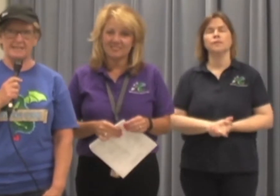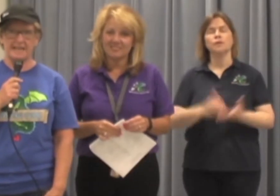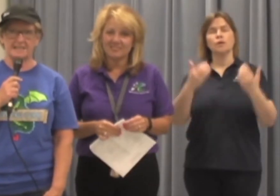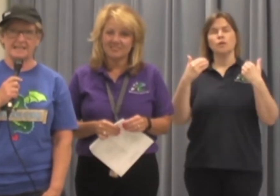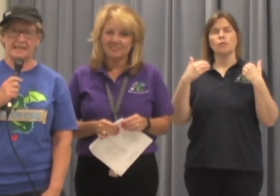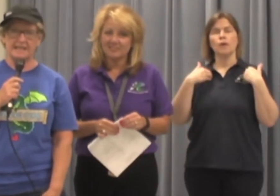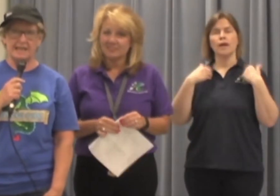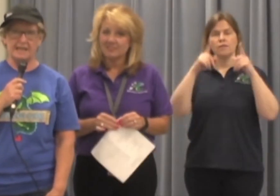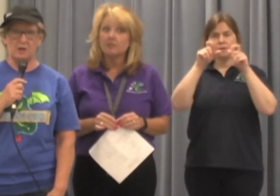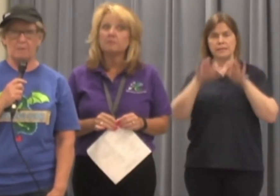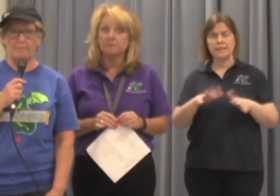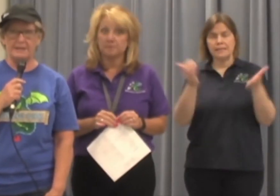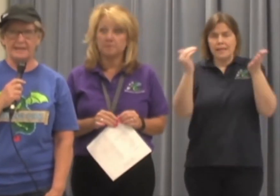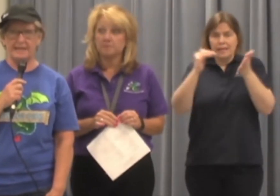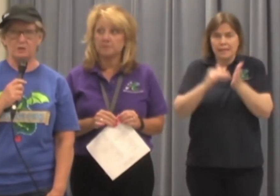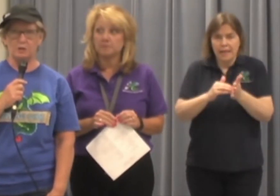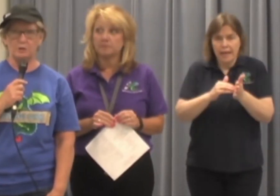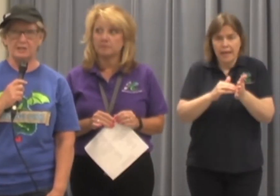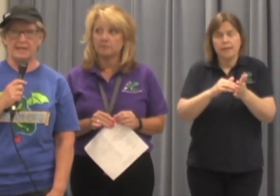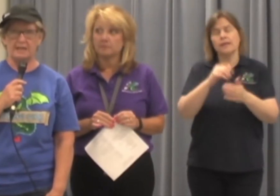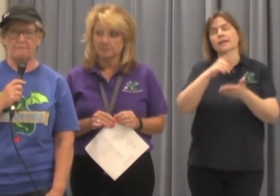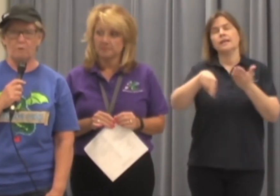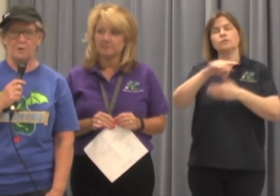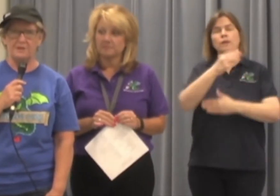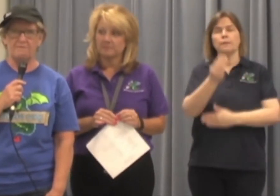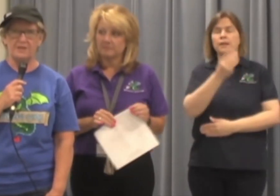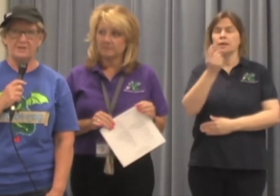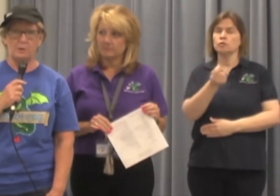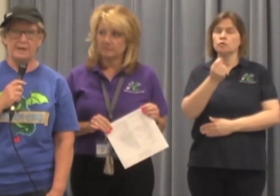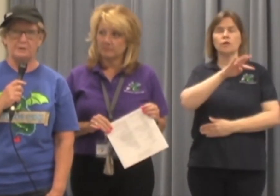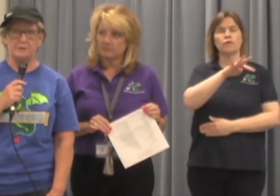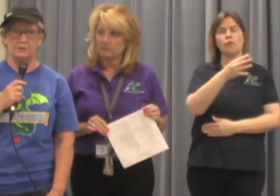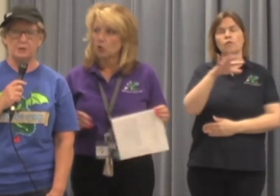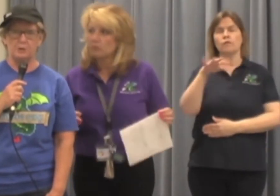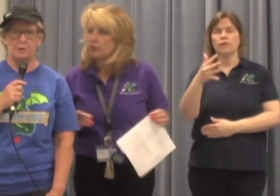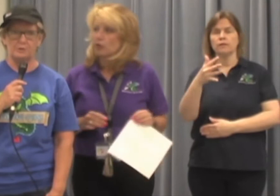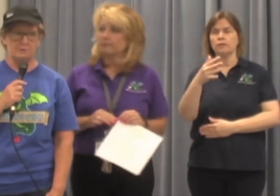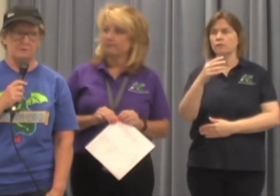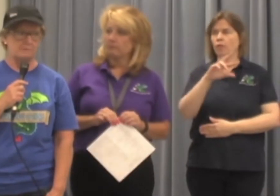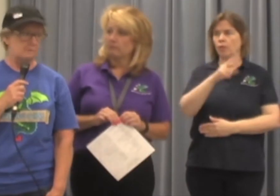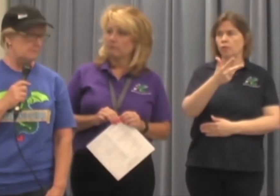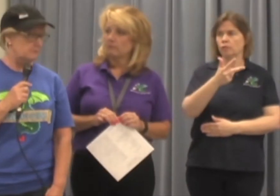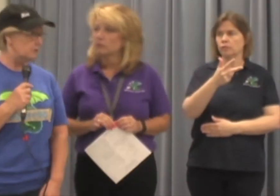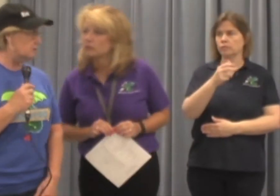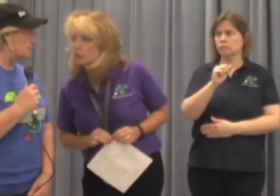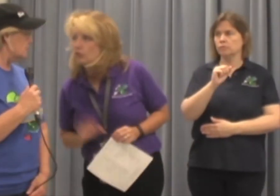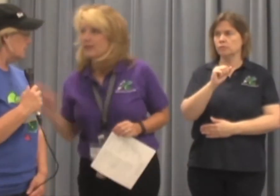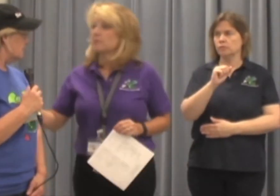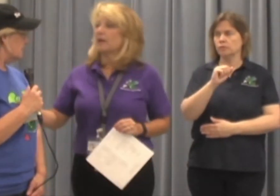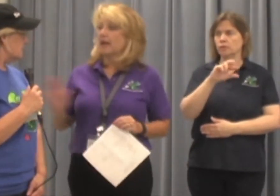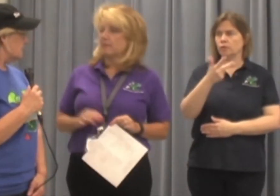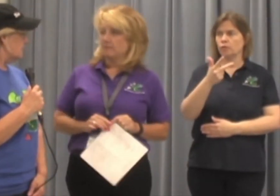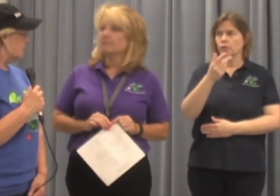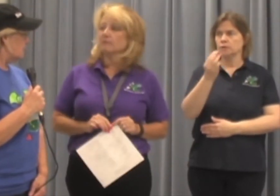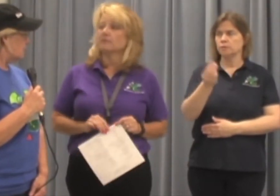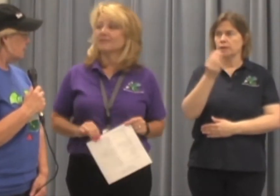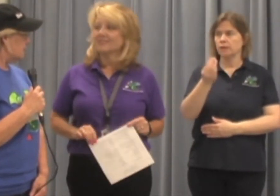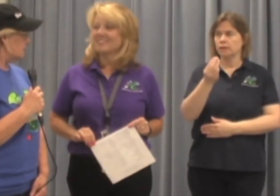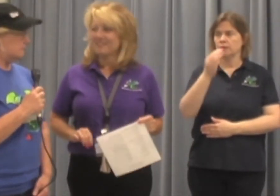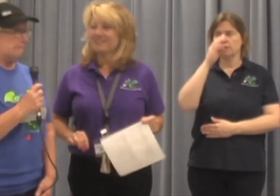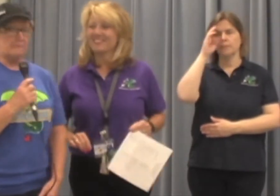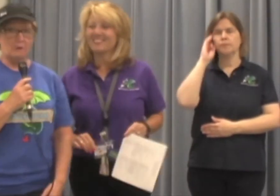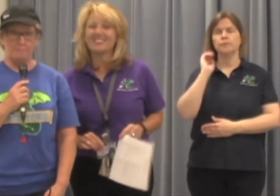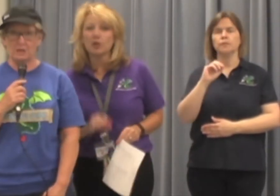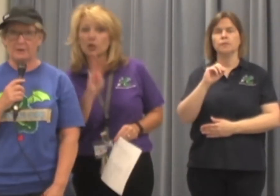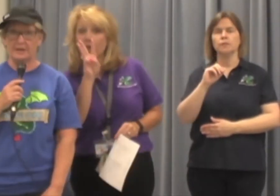have testing again on Monday and Tuesday, 4th and 5th graders. So you... Third grade is Monday. What